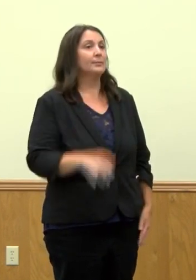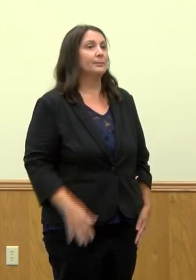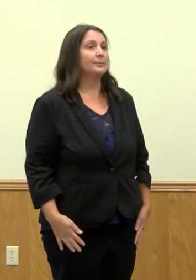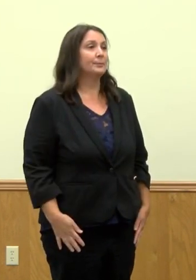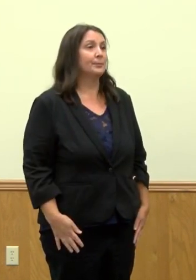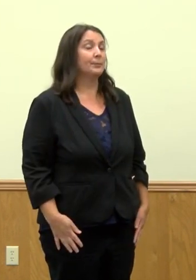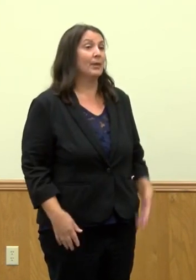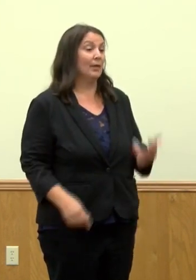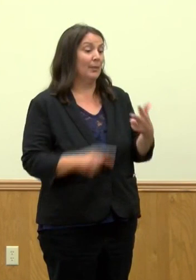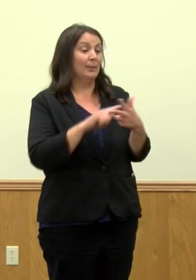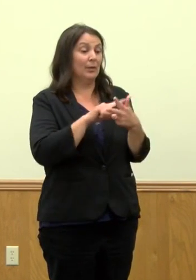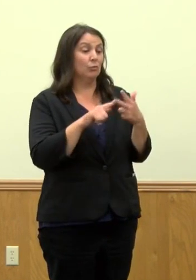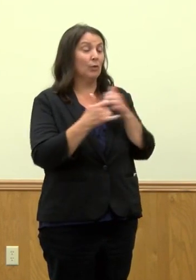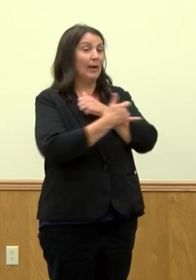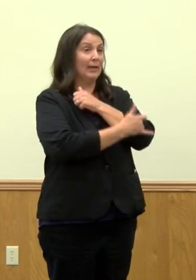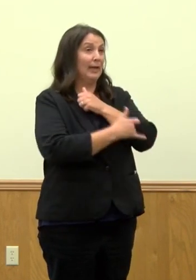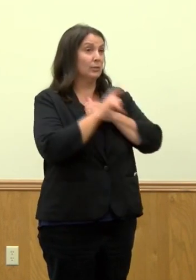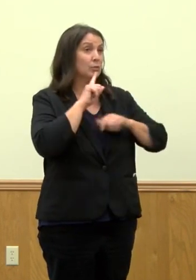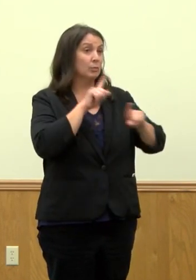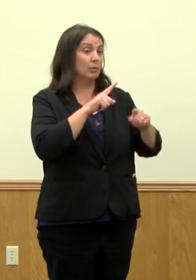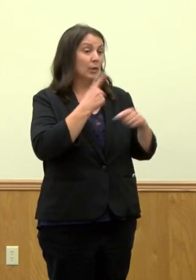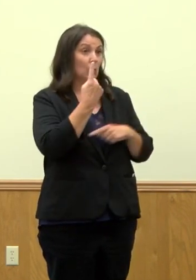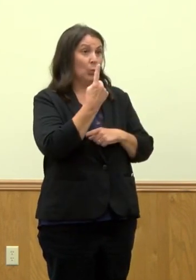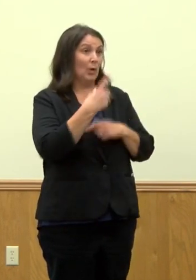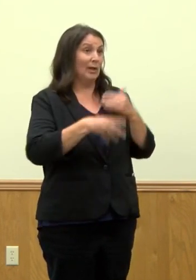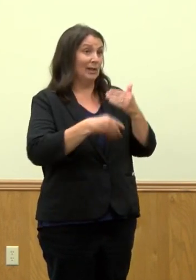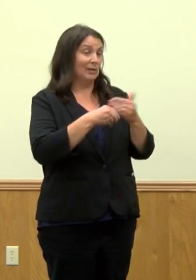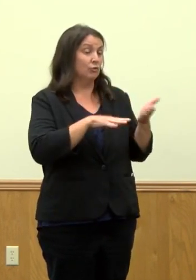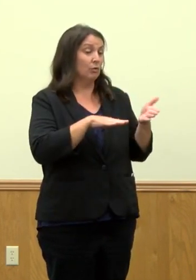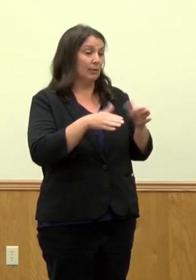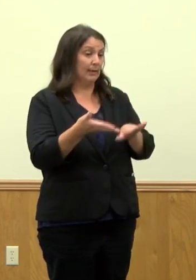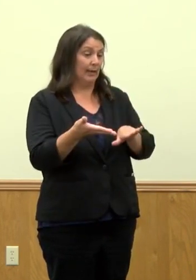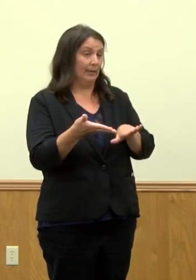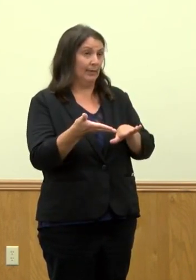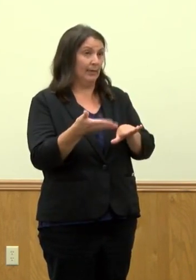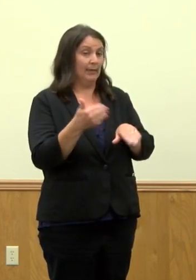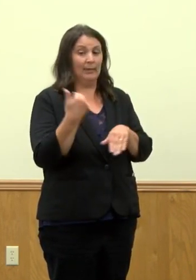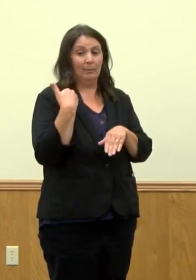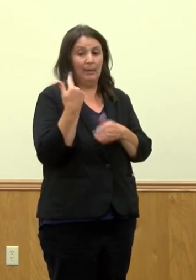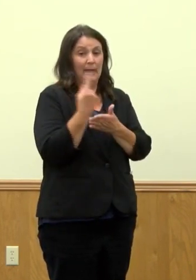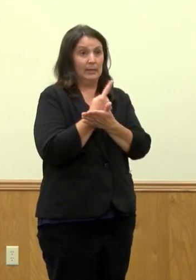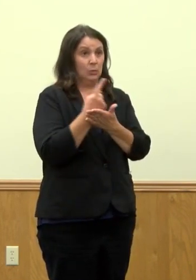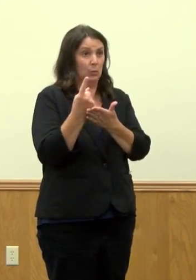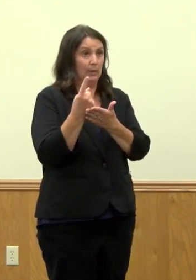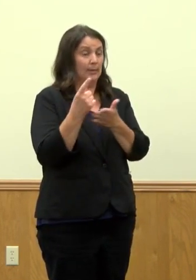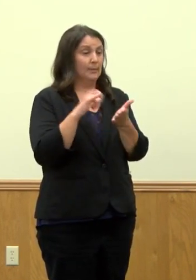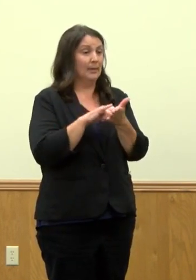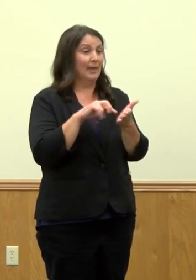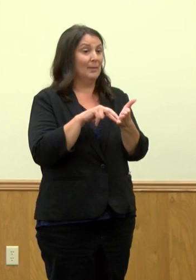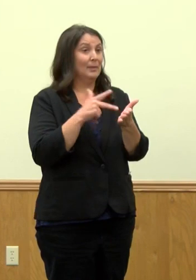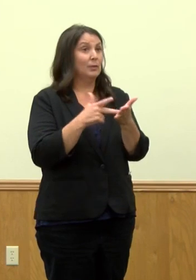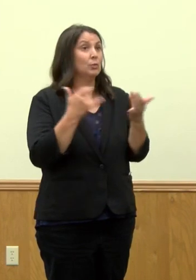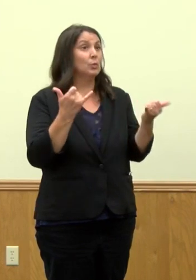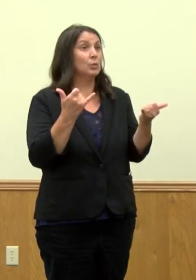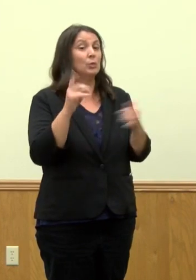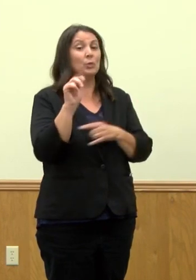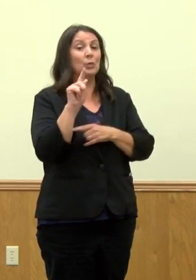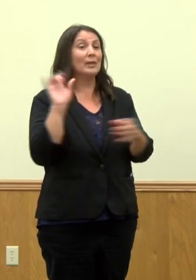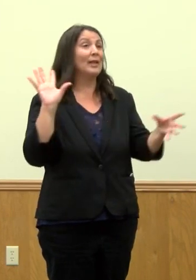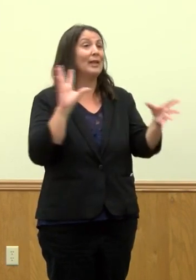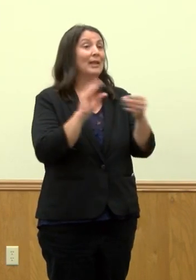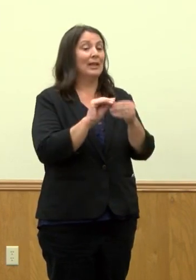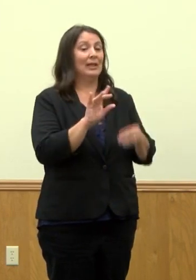The Tri-County is reporting one additional death over the past week, bringing our two-date total to